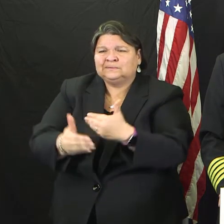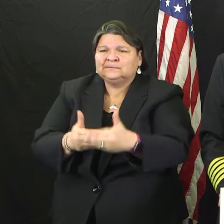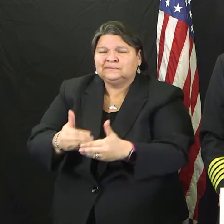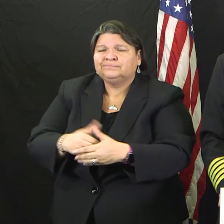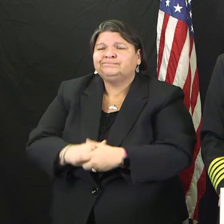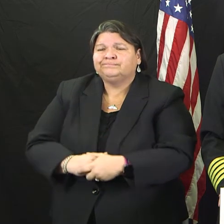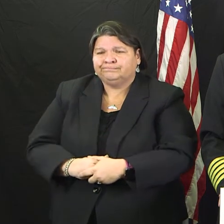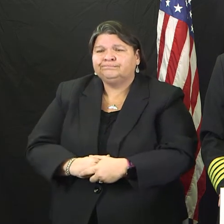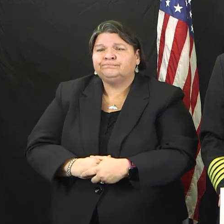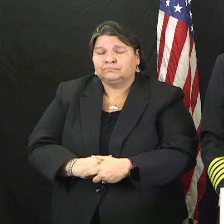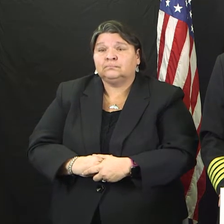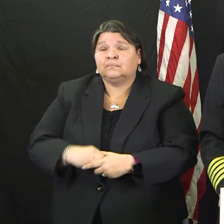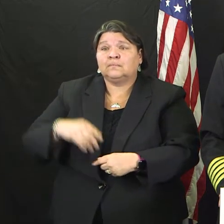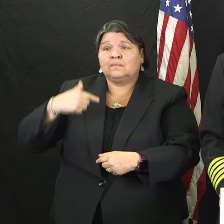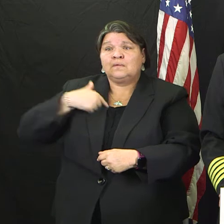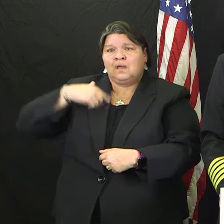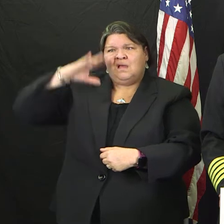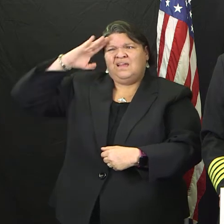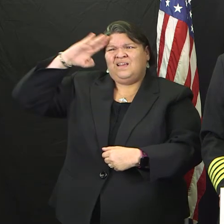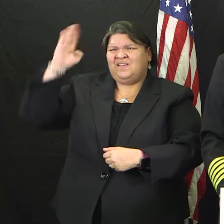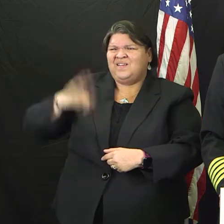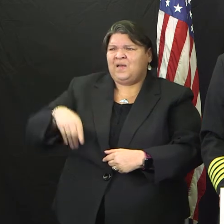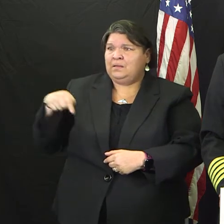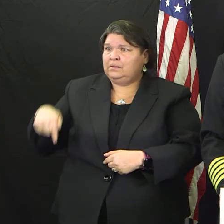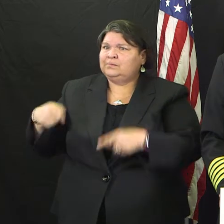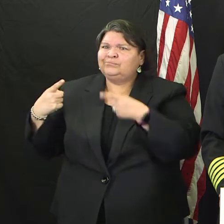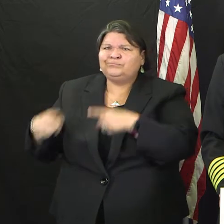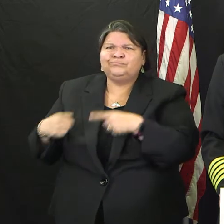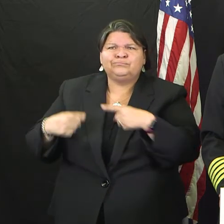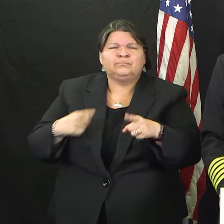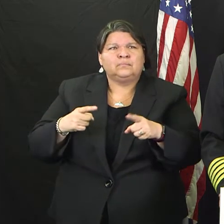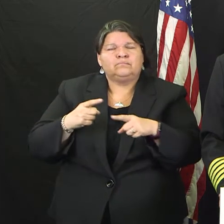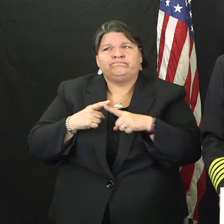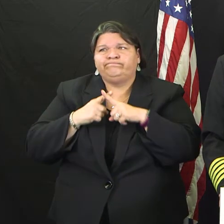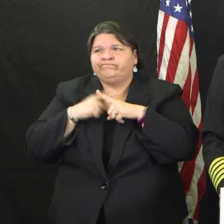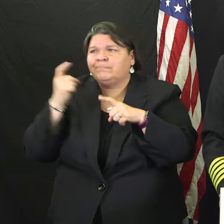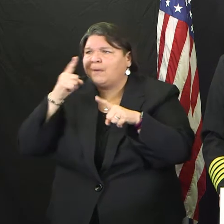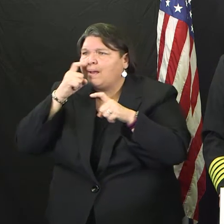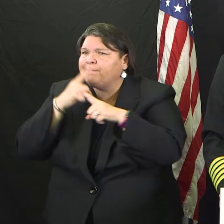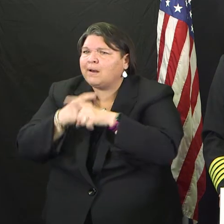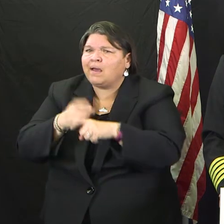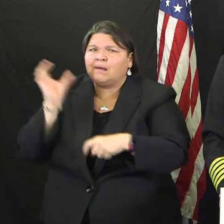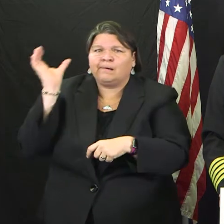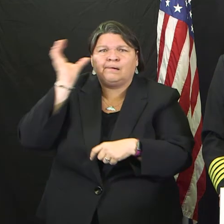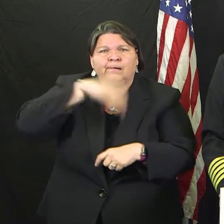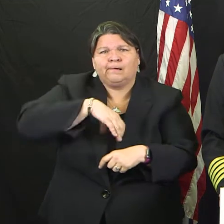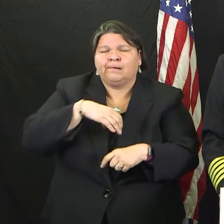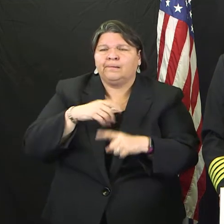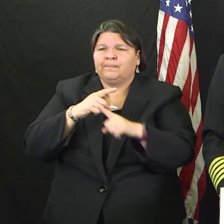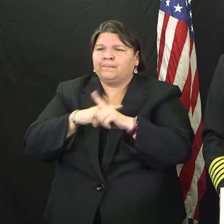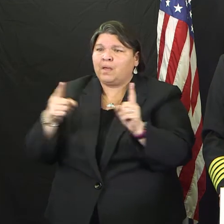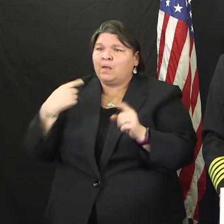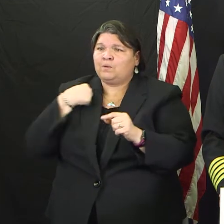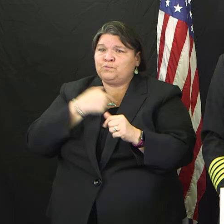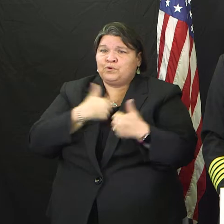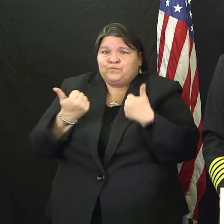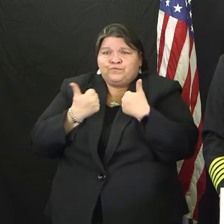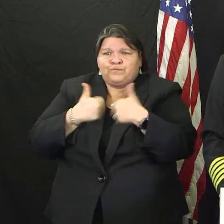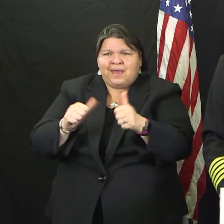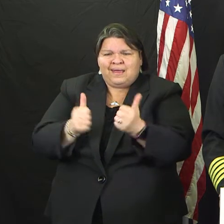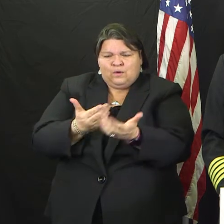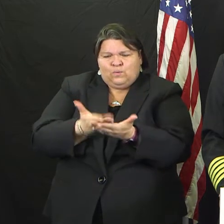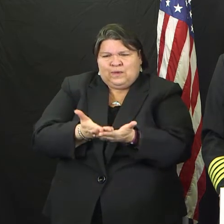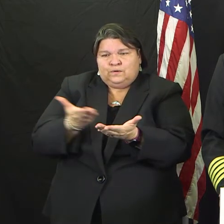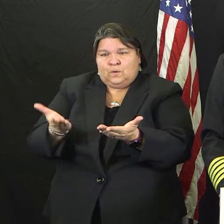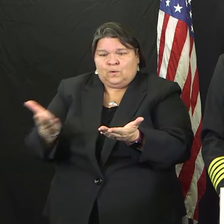situation is challenging us to do and how we need to respond to that to maximize our resources, to take care of the most critically